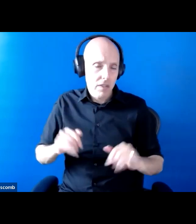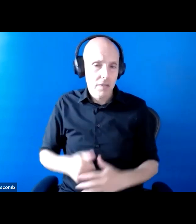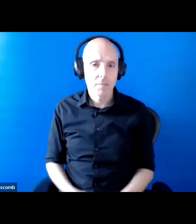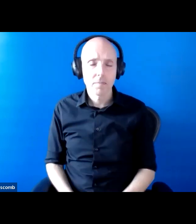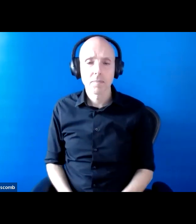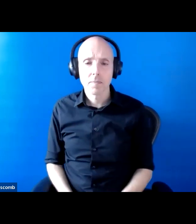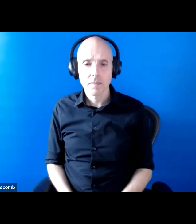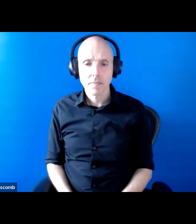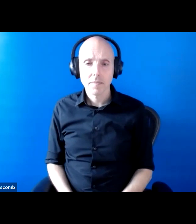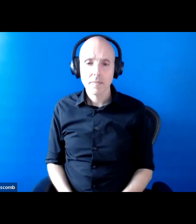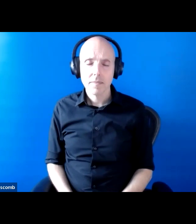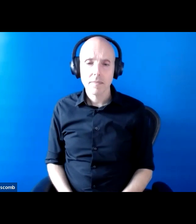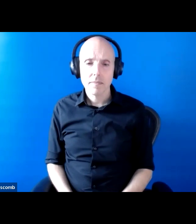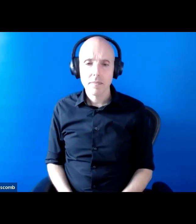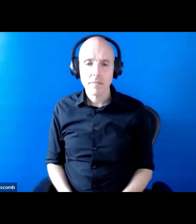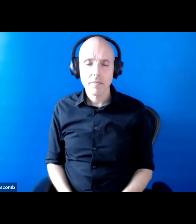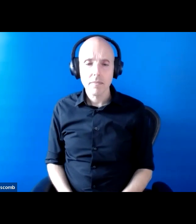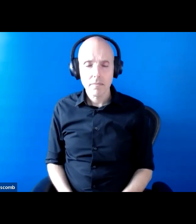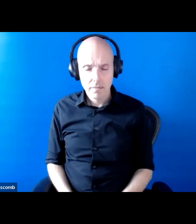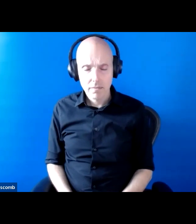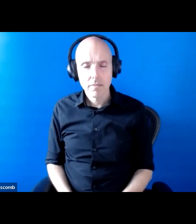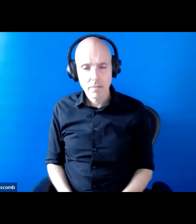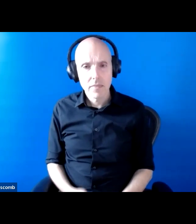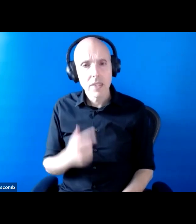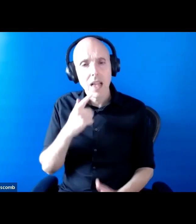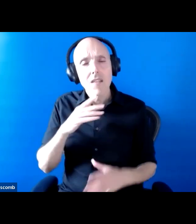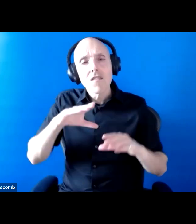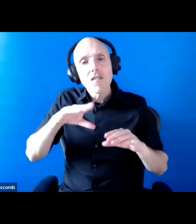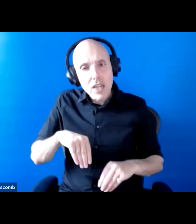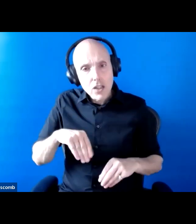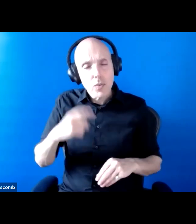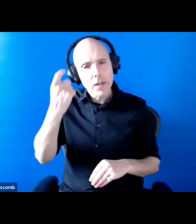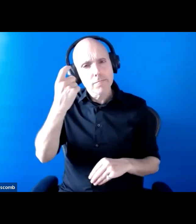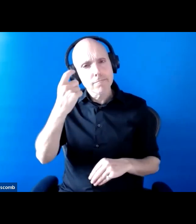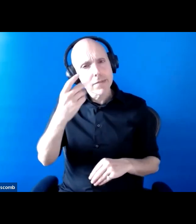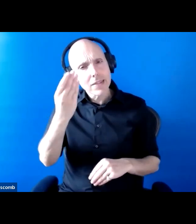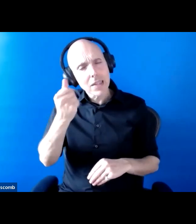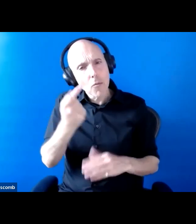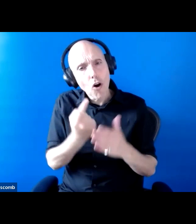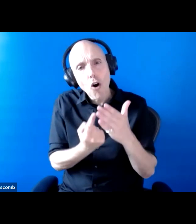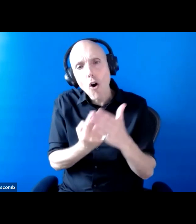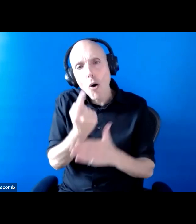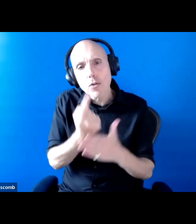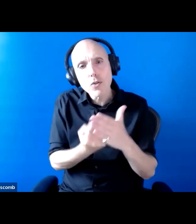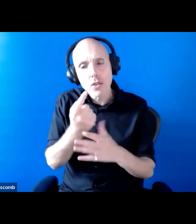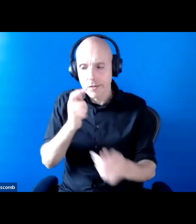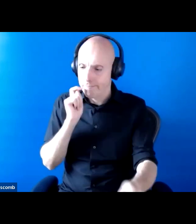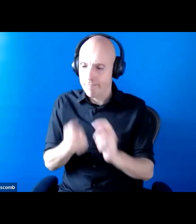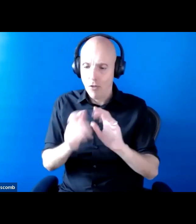I'll end with some thoughts about opportunities to change the world, because I think everyone